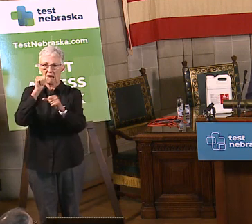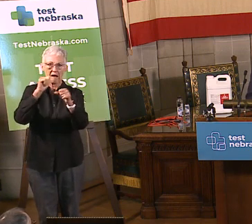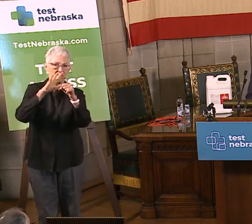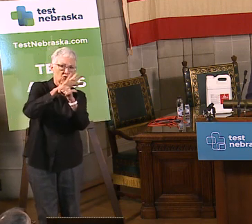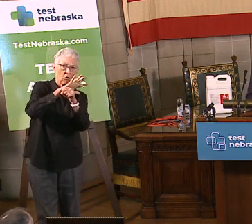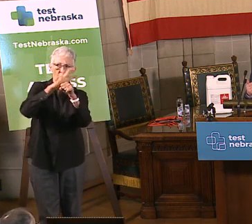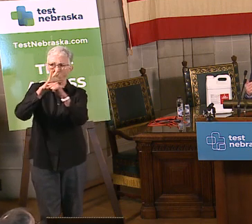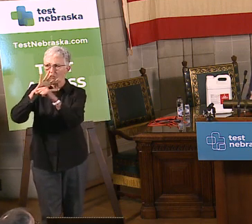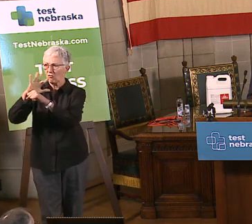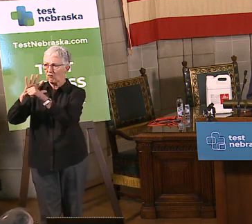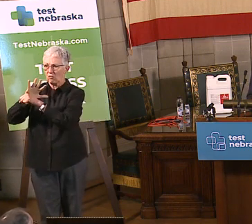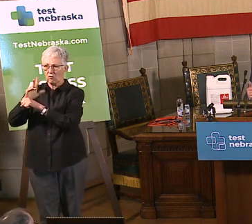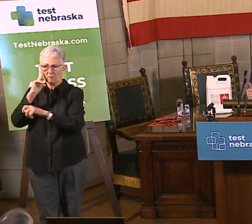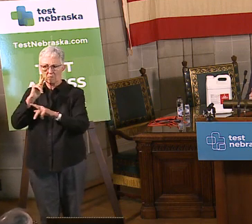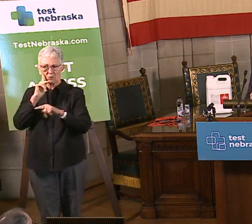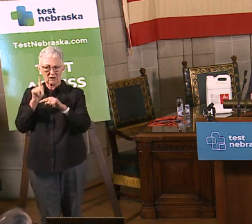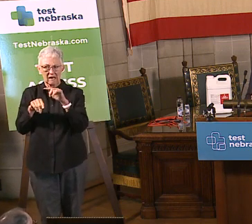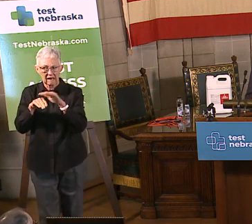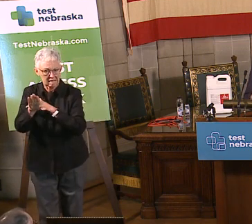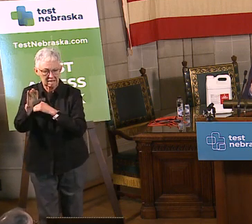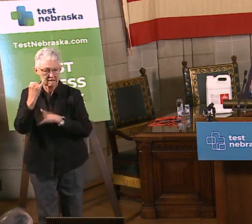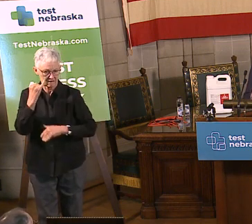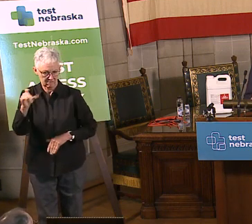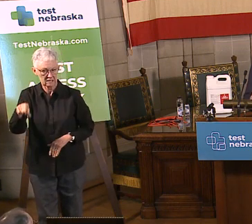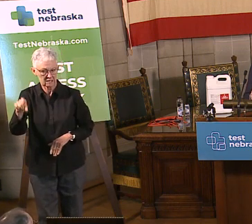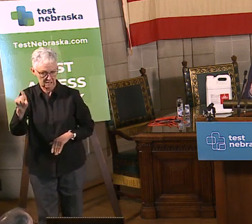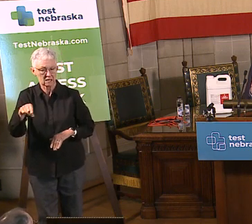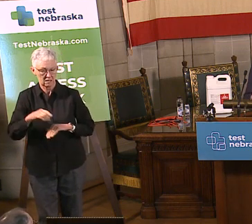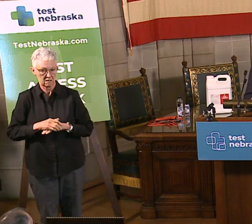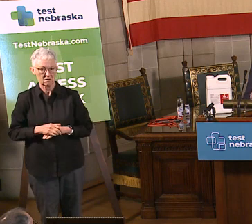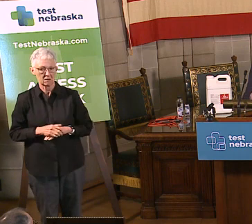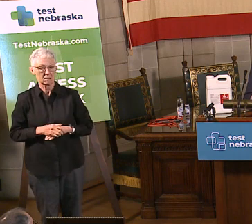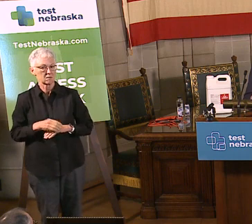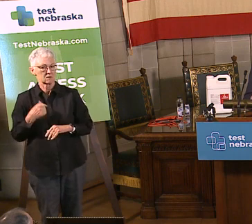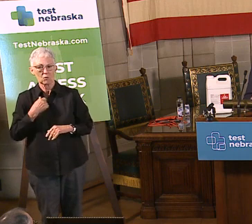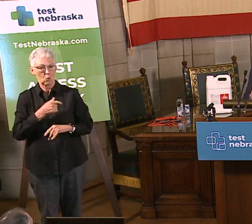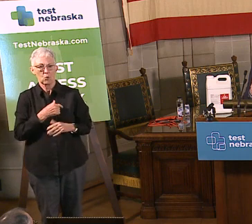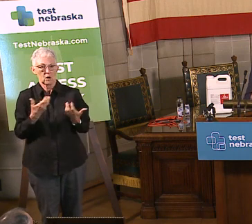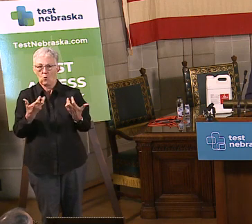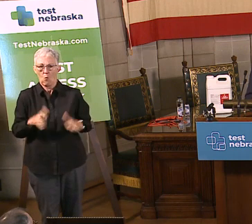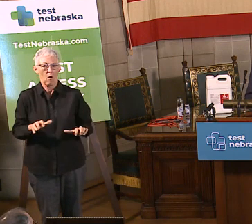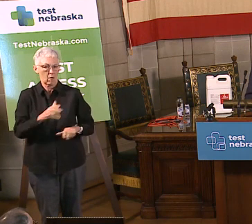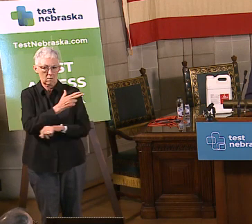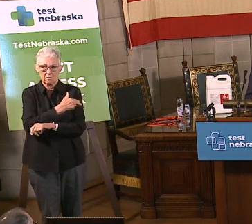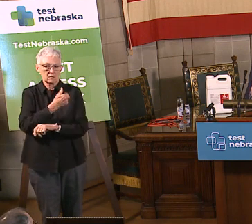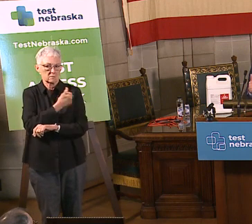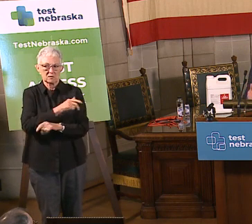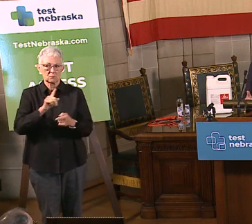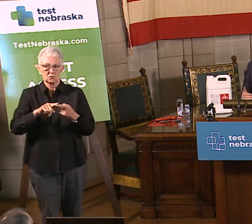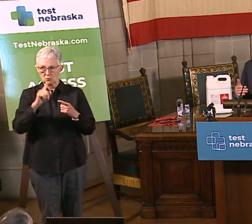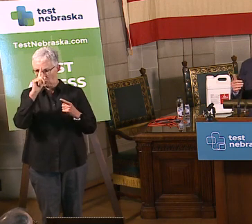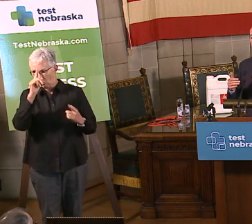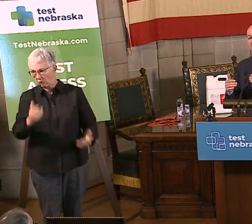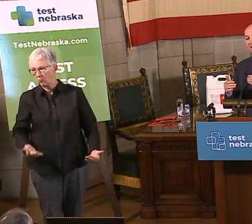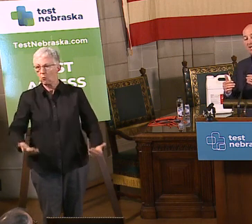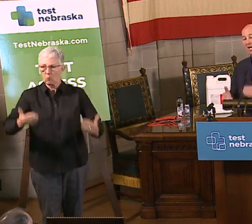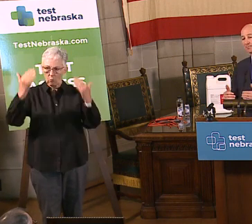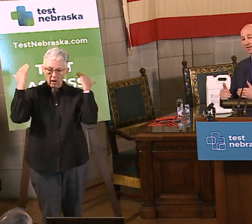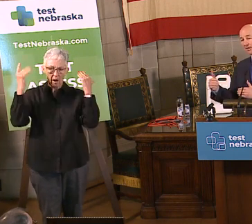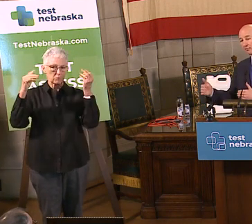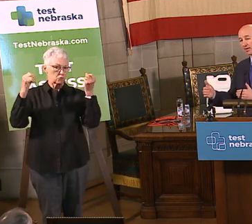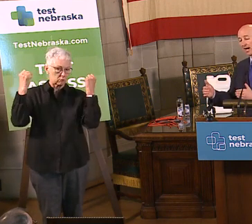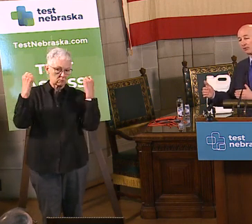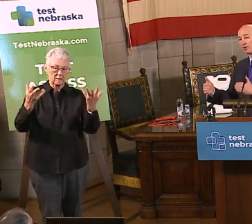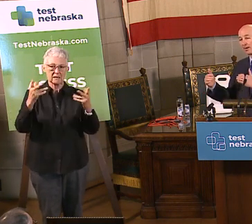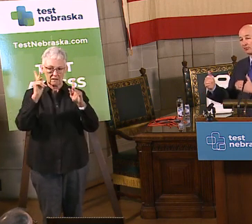these restrictions we put in place. It has worked. It's been successful. We have not overwhelmed our healthcare system anywhere. Even in